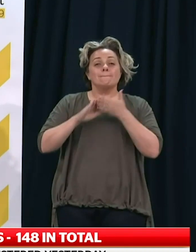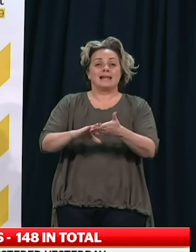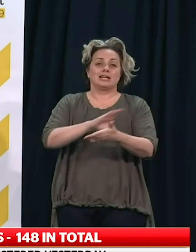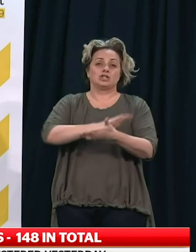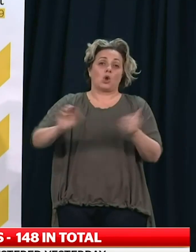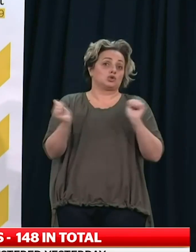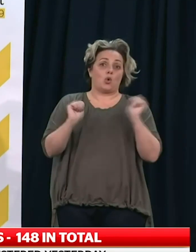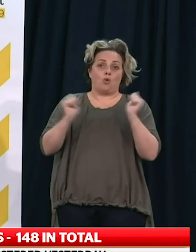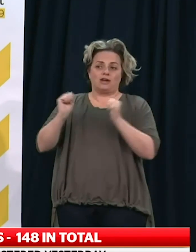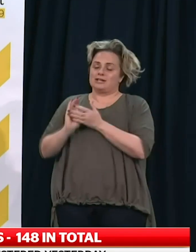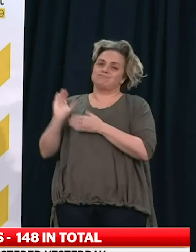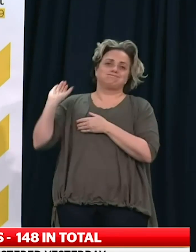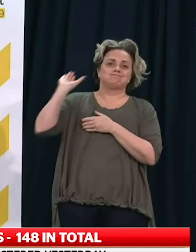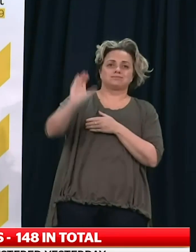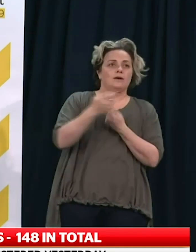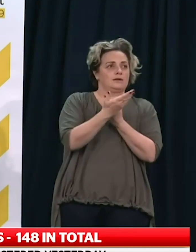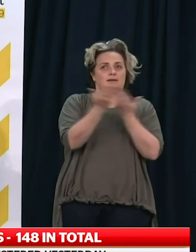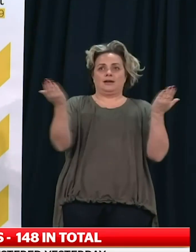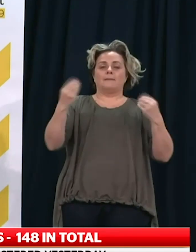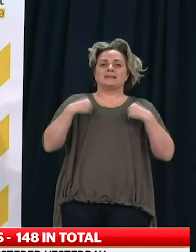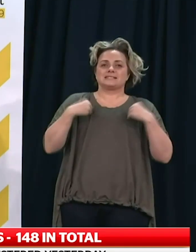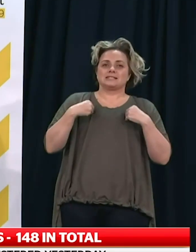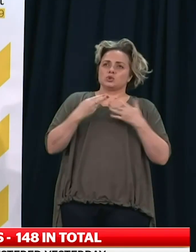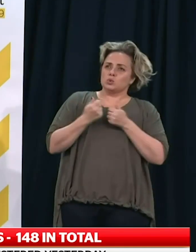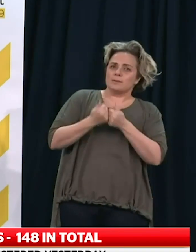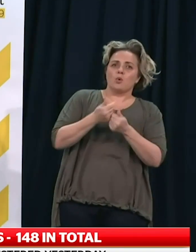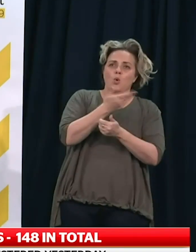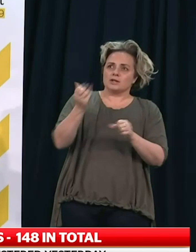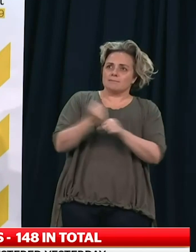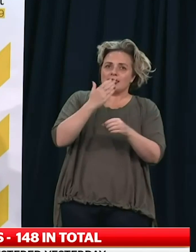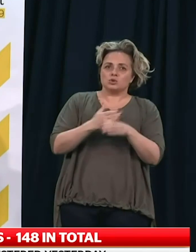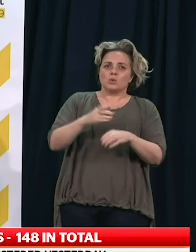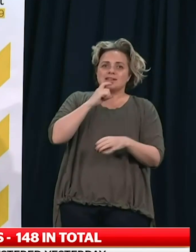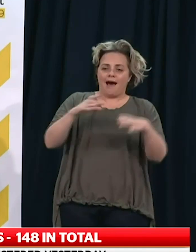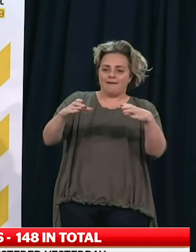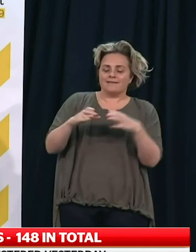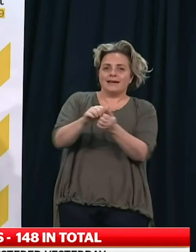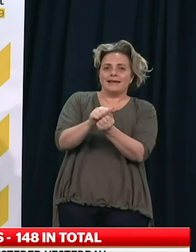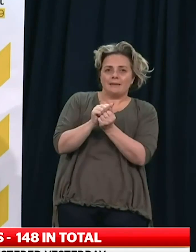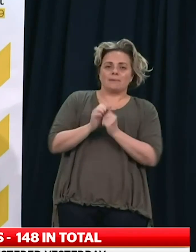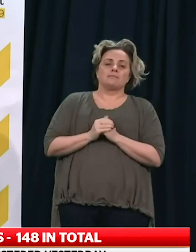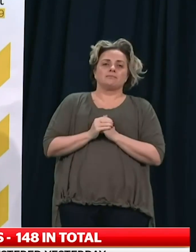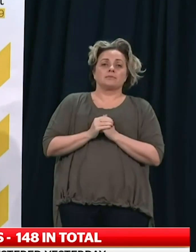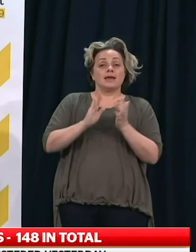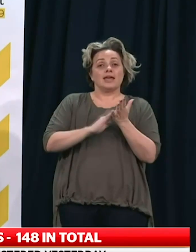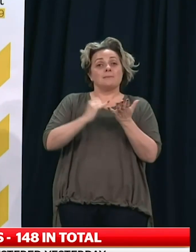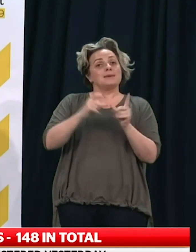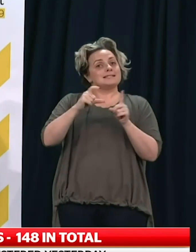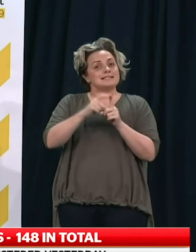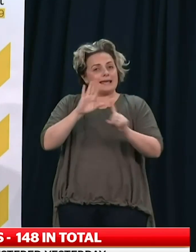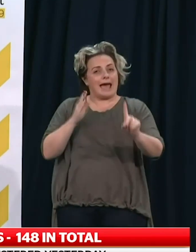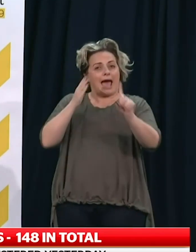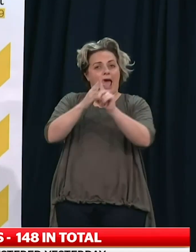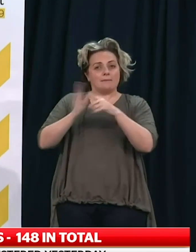already been paid out to businesses to support them to retain their workforce. MSD generally aims to process an